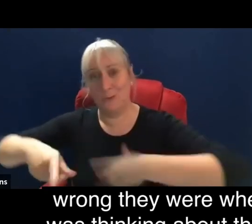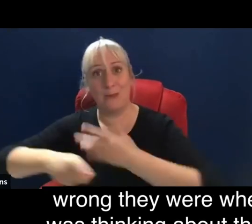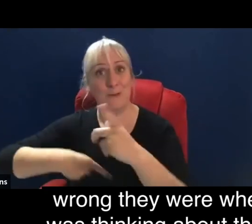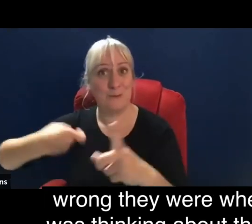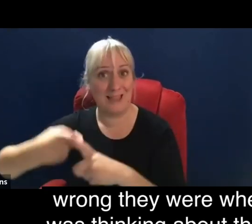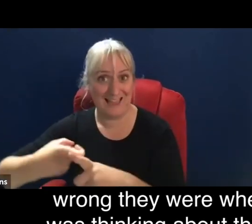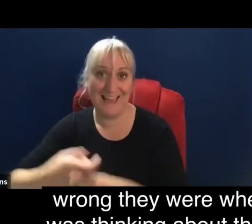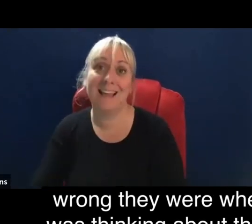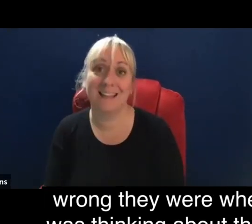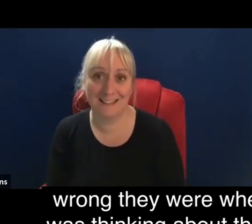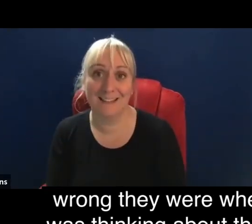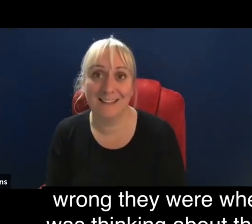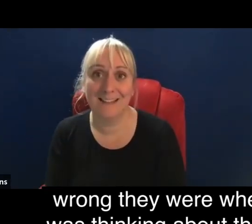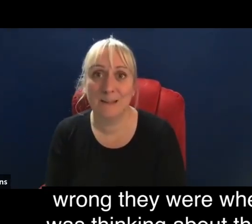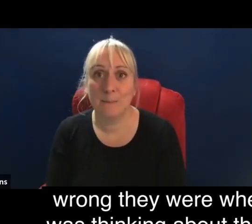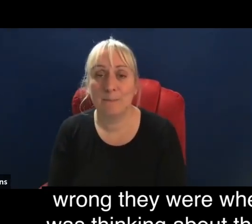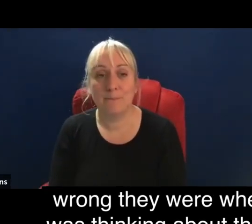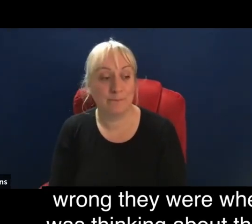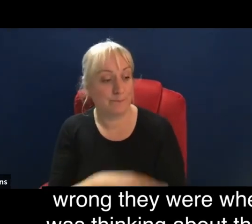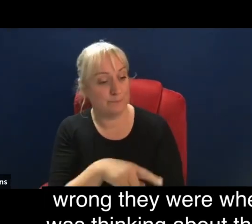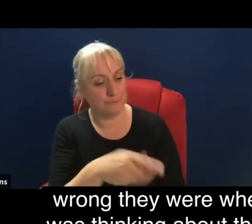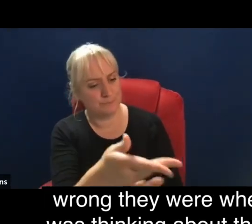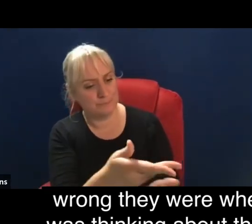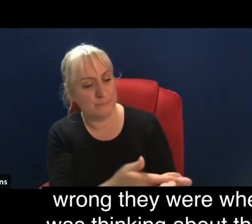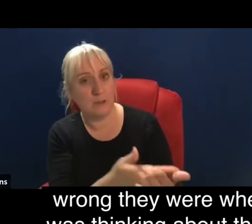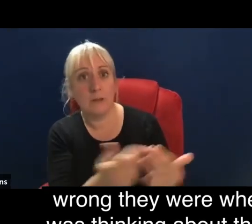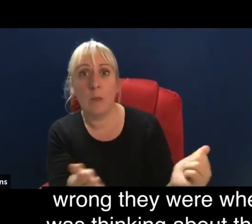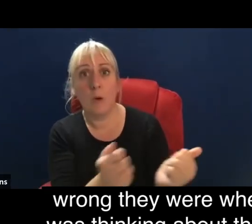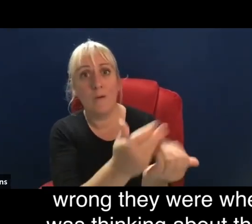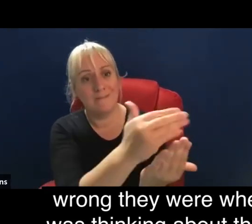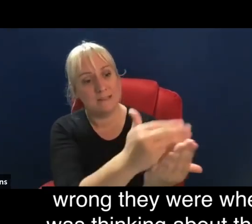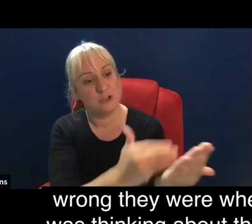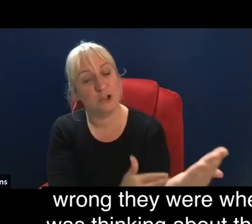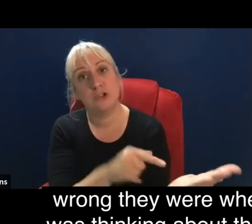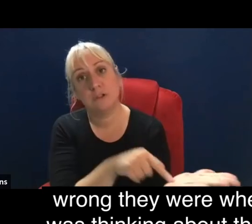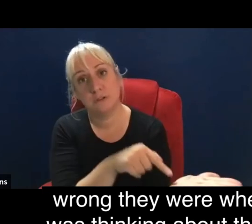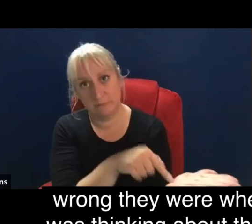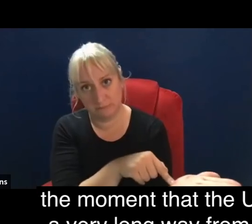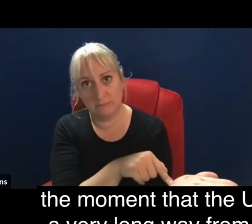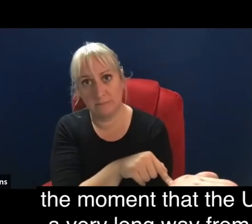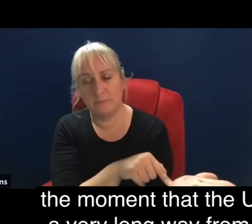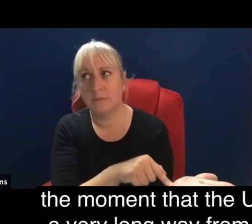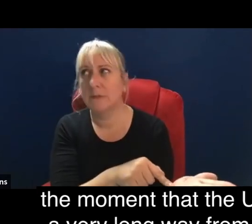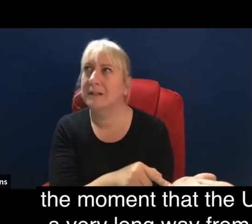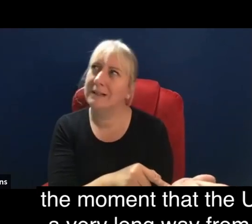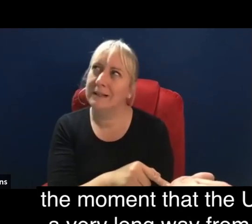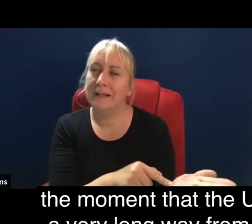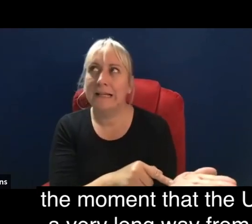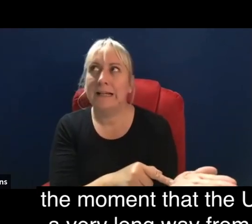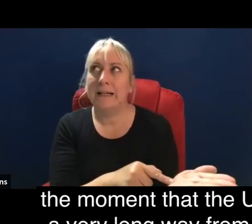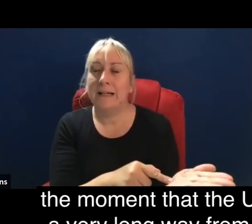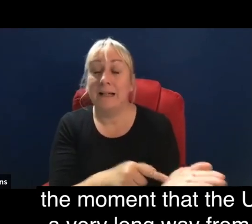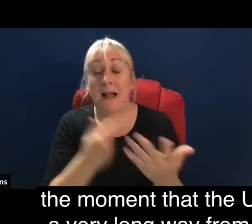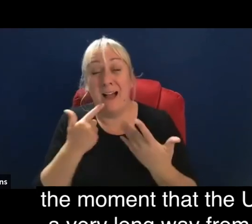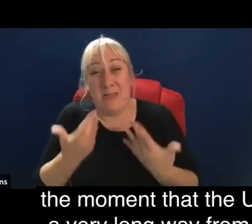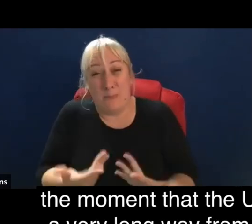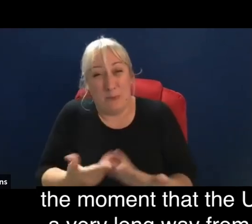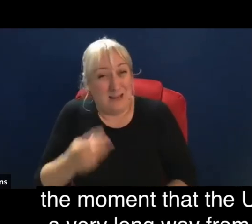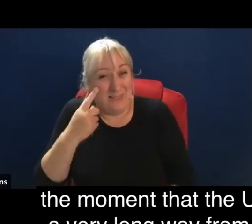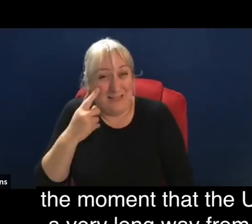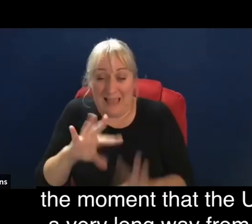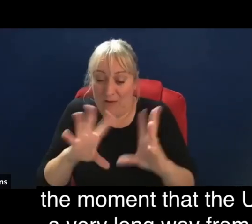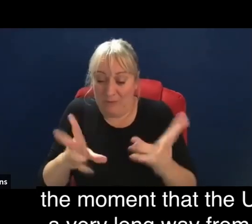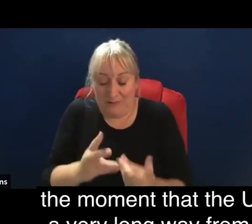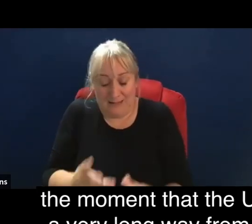The UK and the convention, I was thinking about this the other day, I think things feel so difficult at the moment that the UN